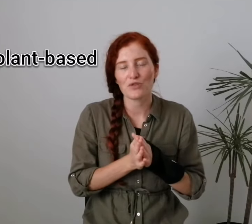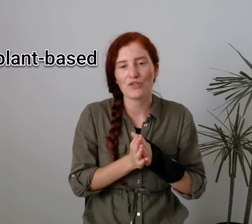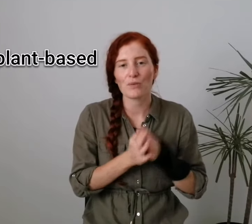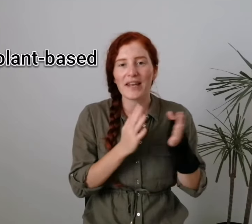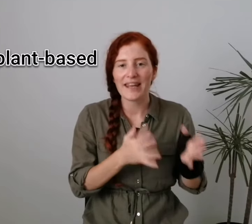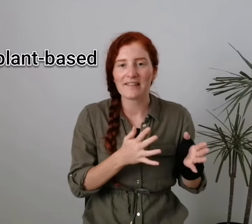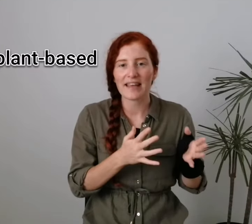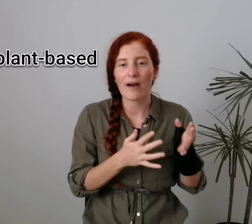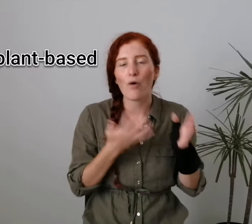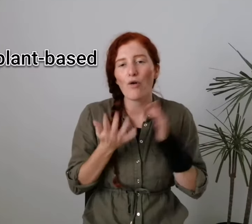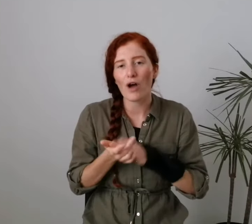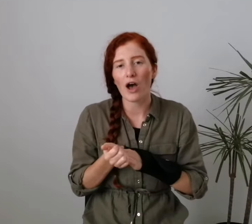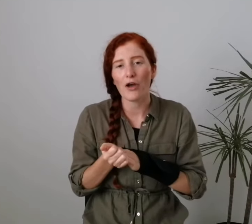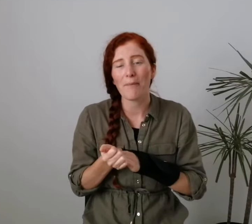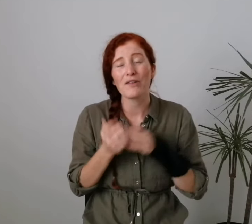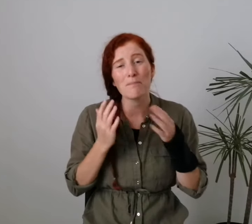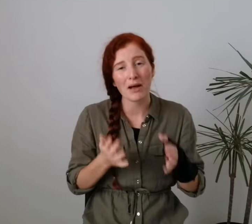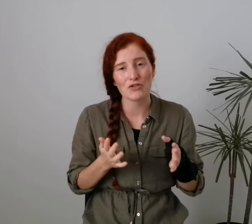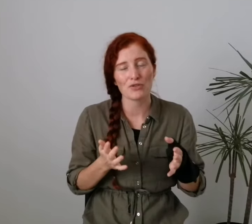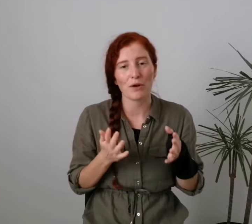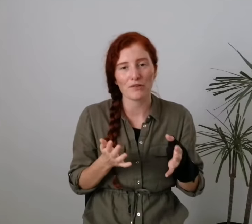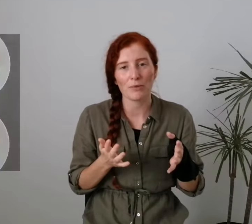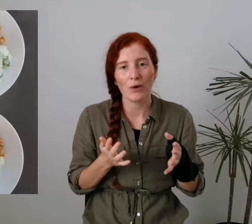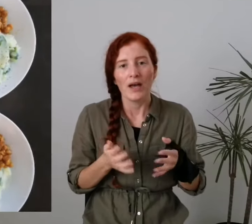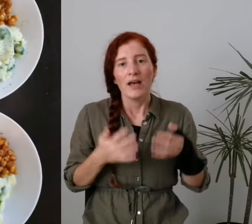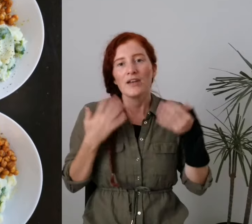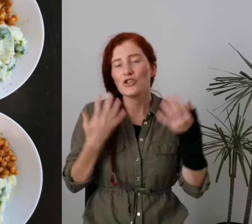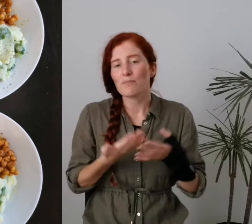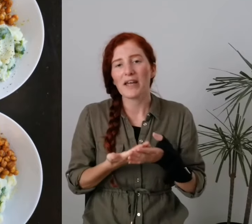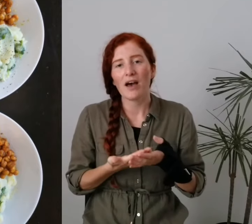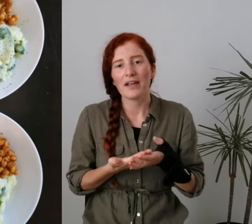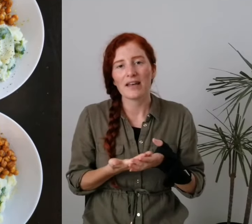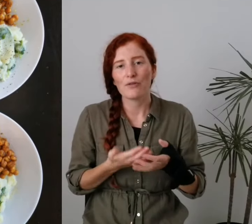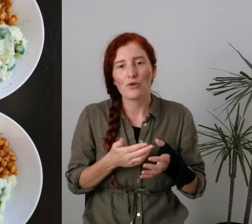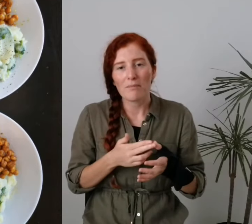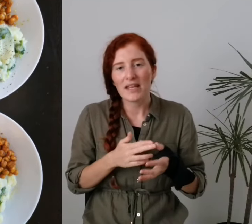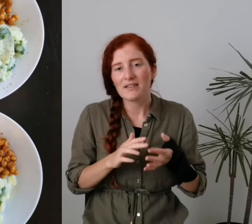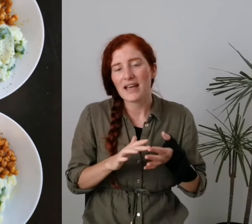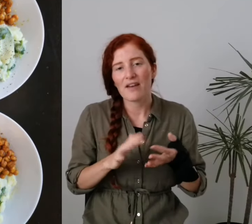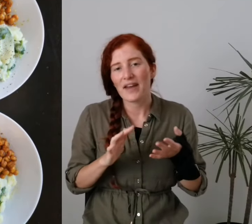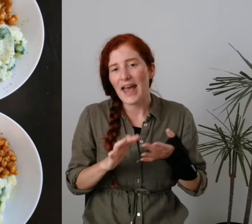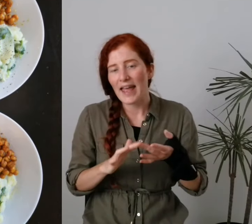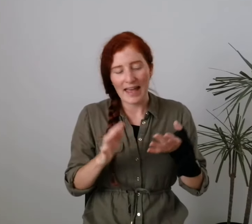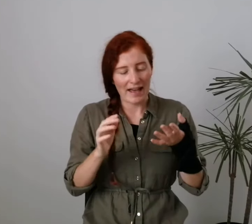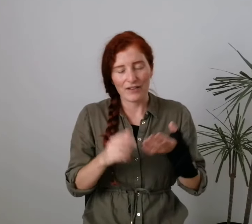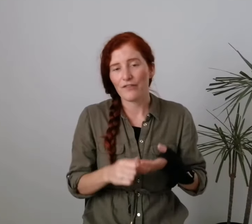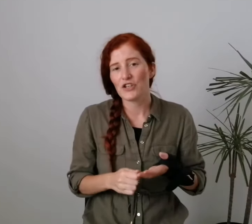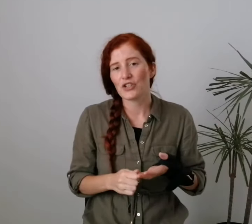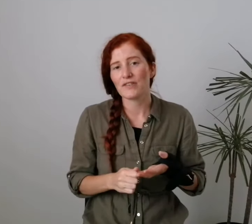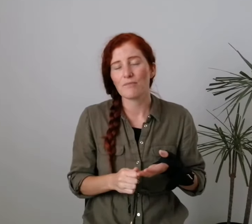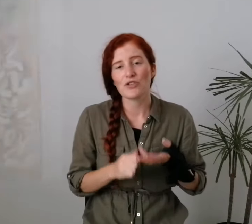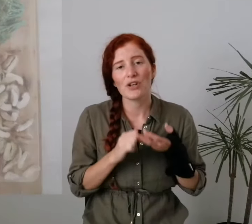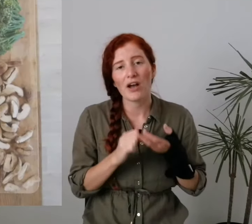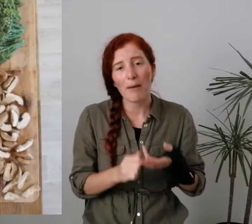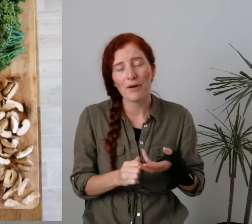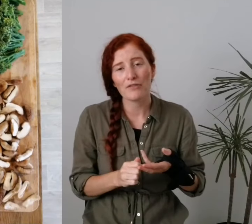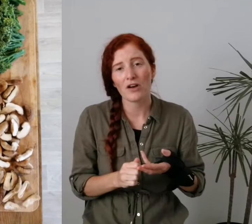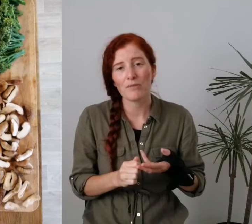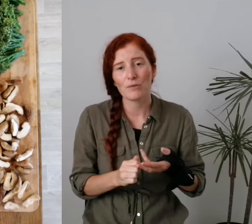options when eating out or at home as much as possible. Just by cutting down your meat, dairy, egg and fish consumption a couple of times